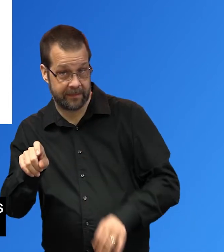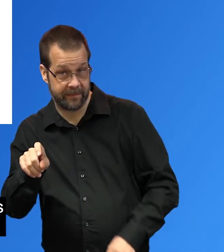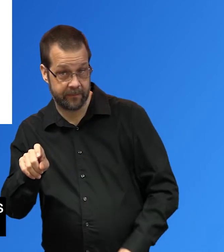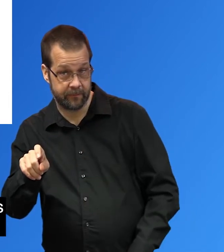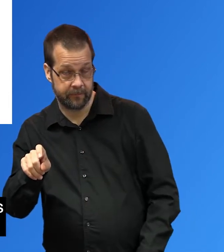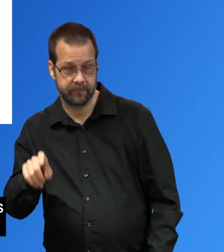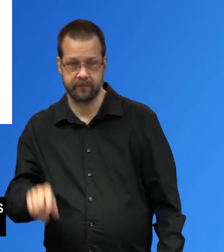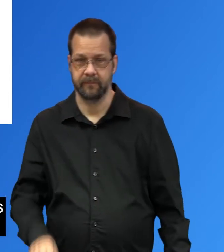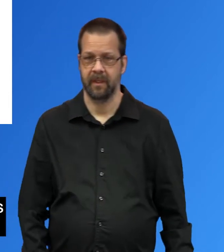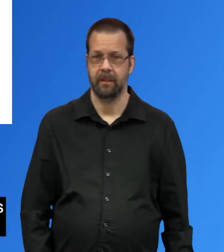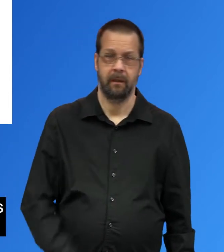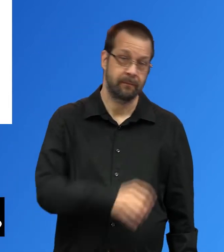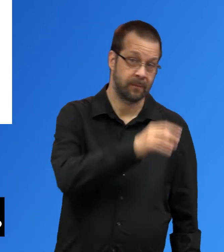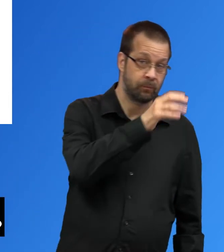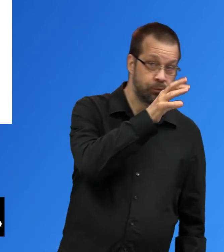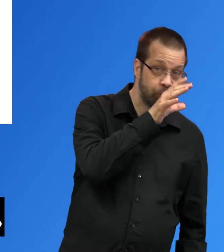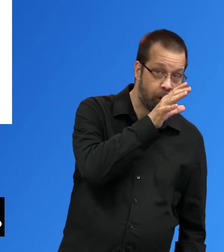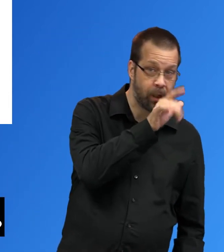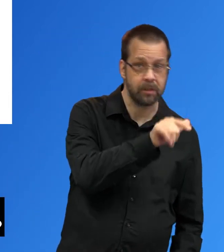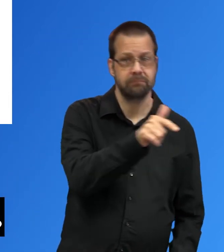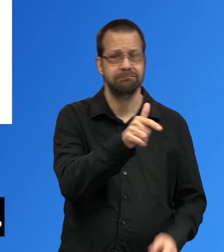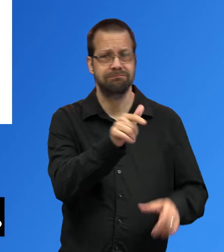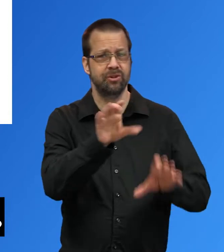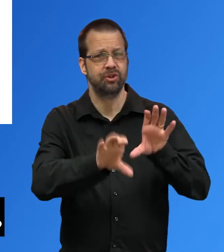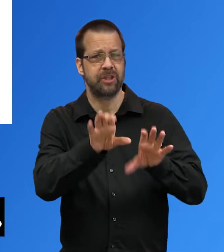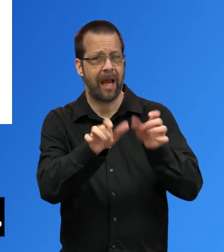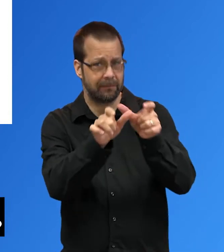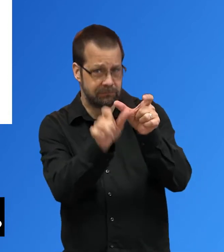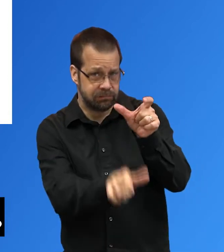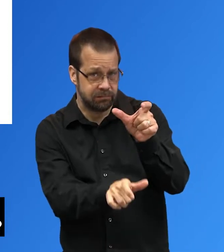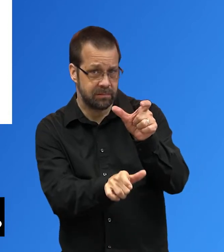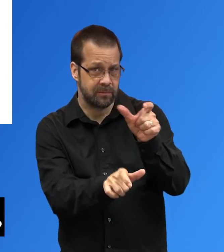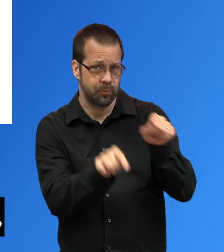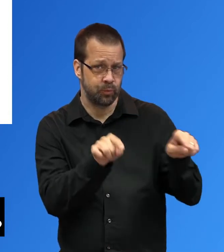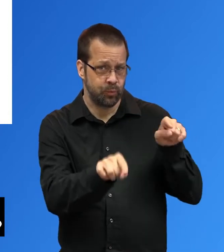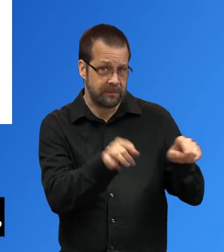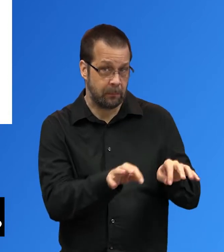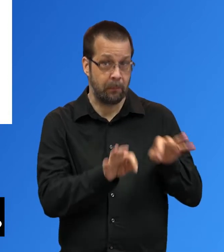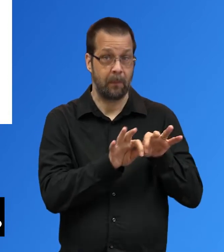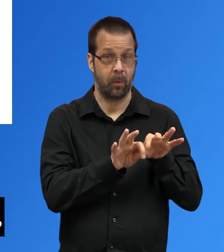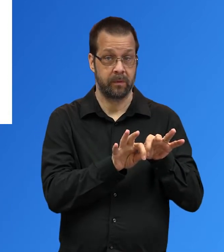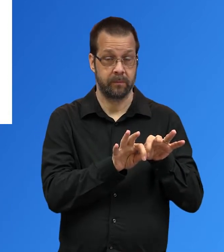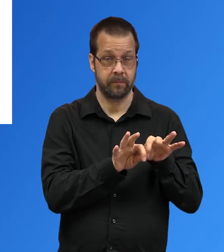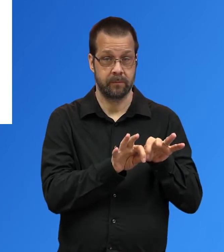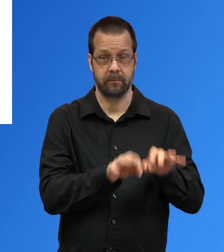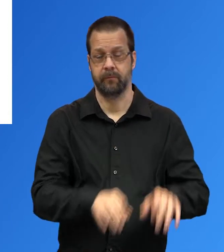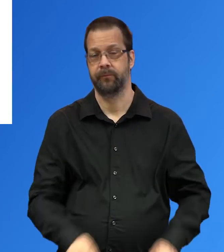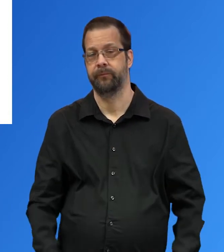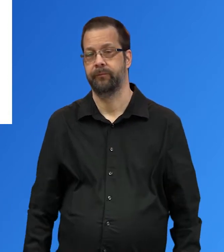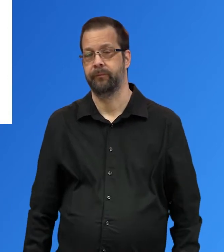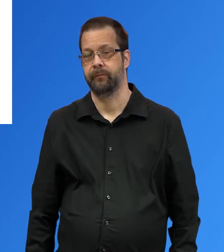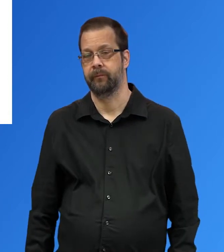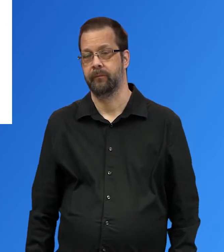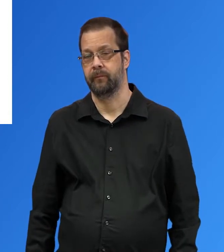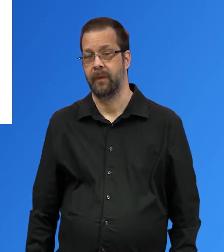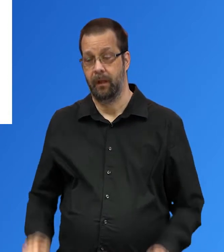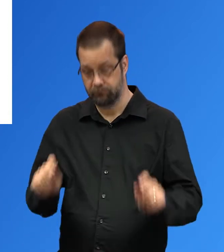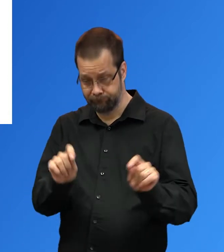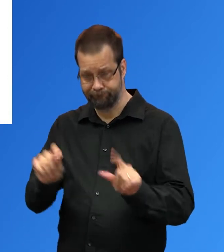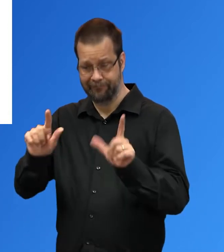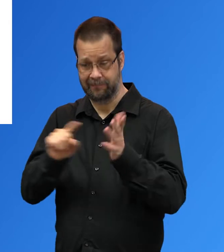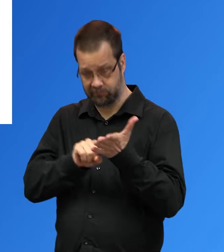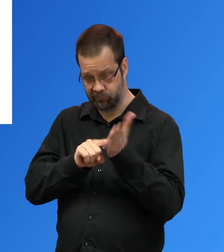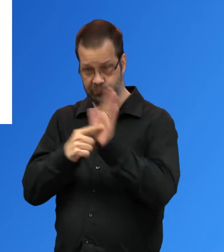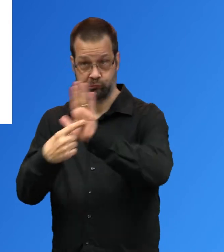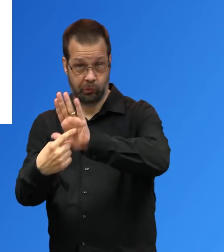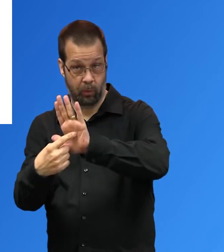Is it important for attendees to be able to use their microphones in addition to the chat box? Do participants need to demonstrate or share their